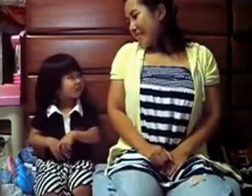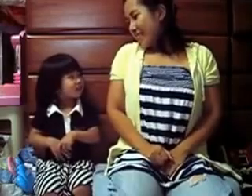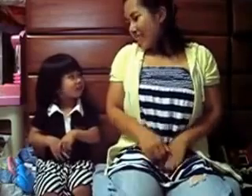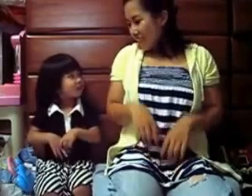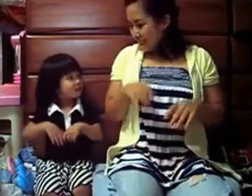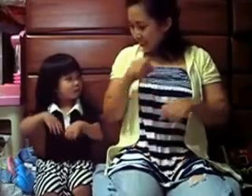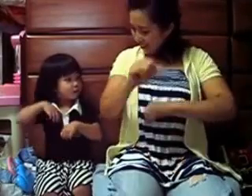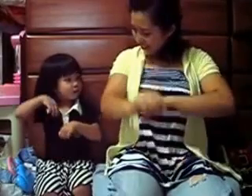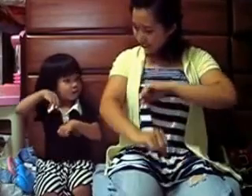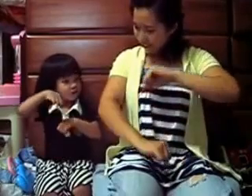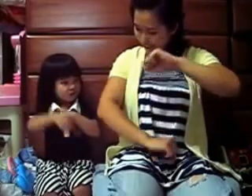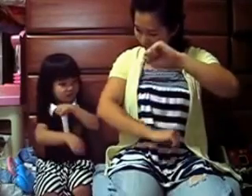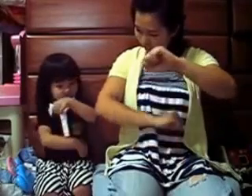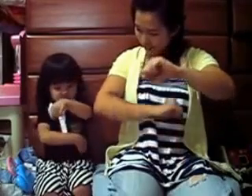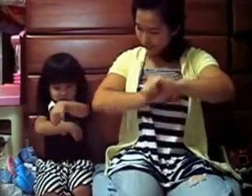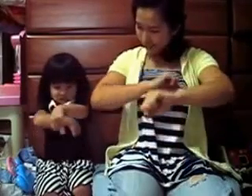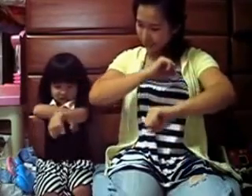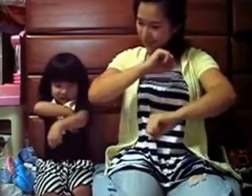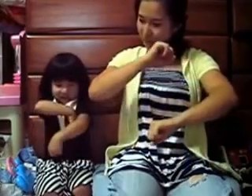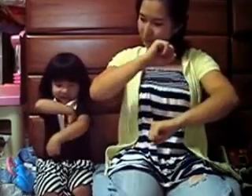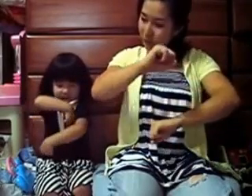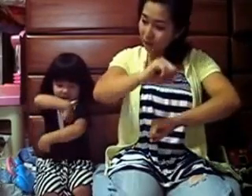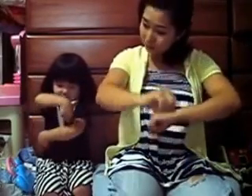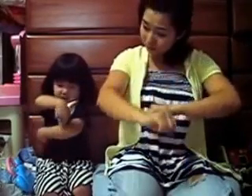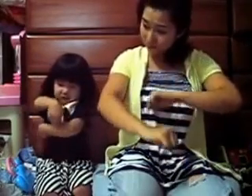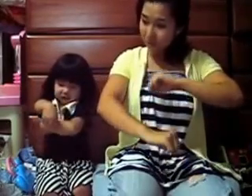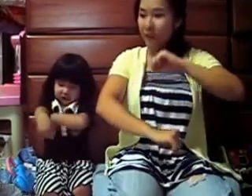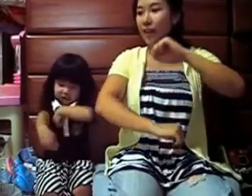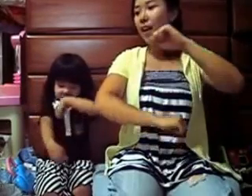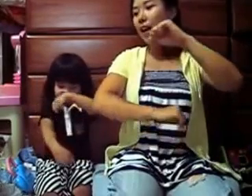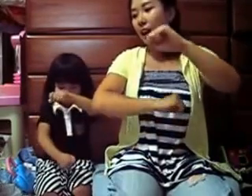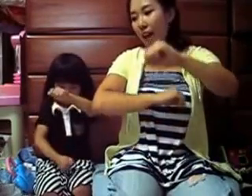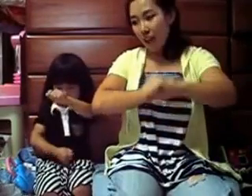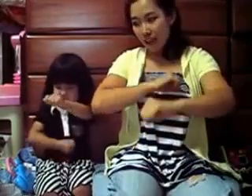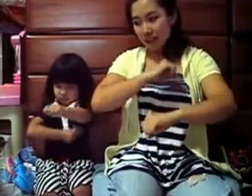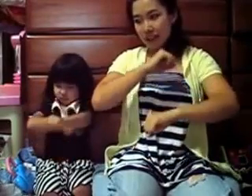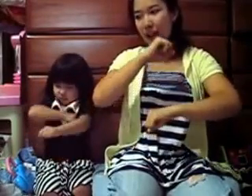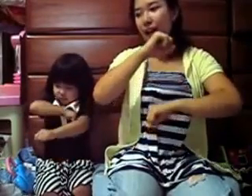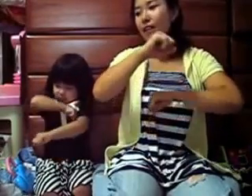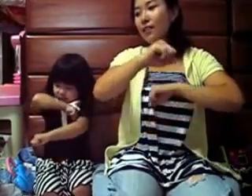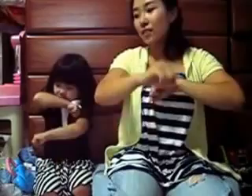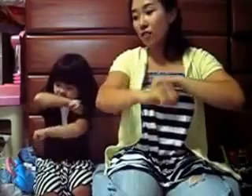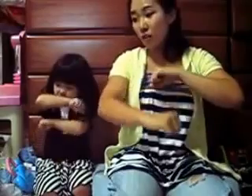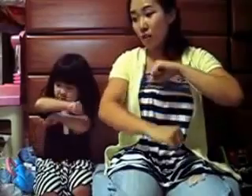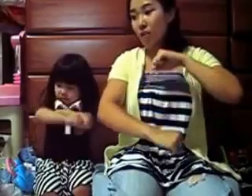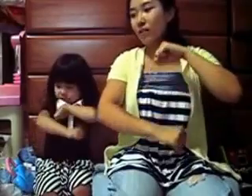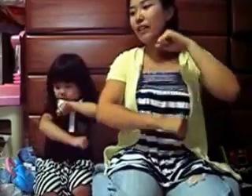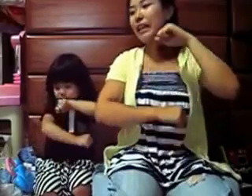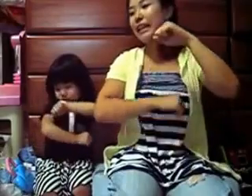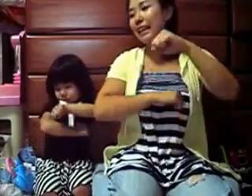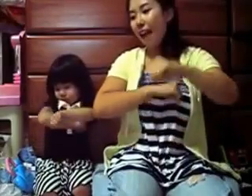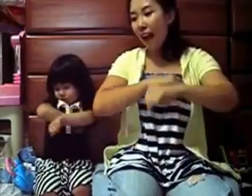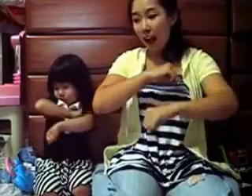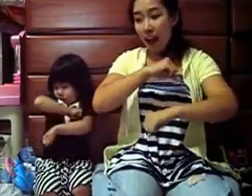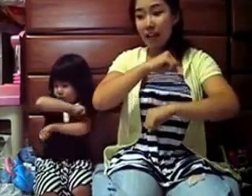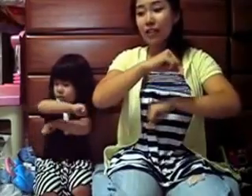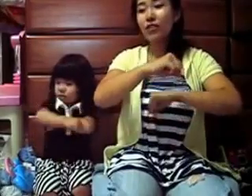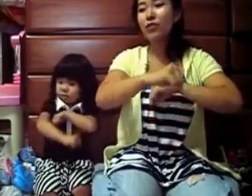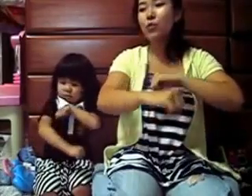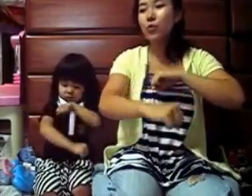Roll, roll, roll your hands as slowly as you